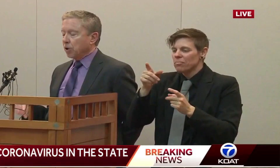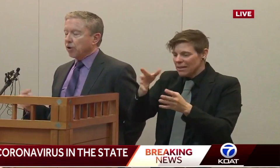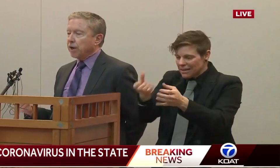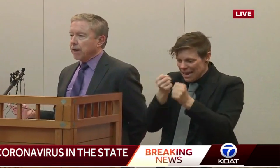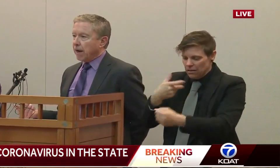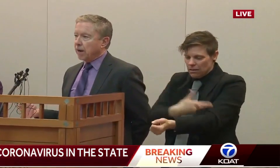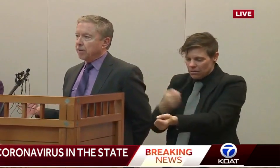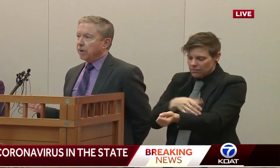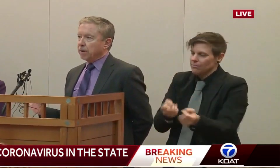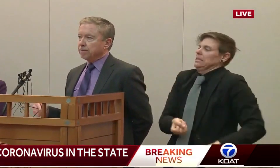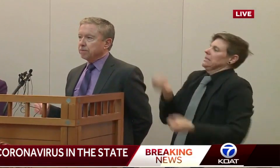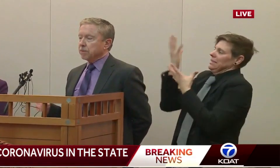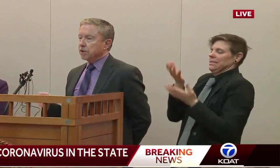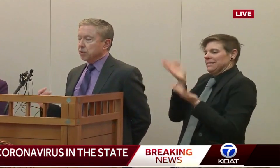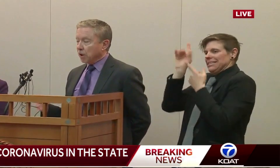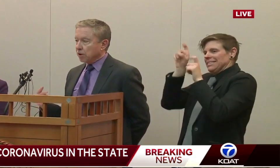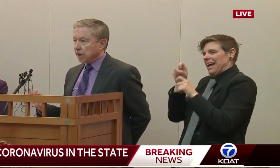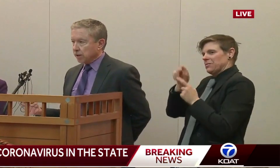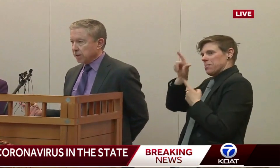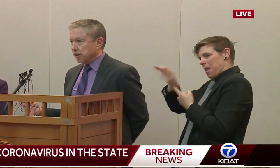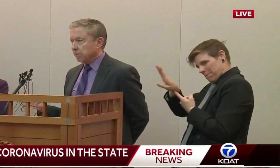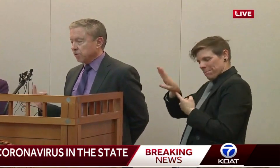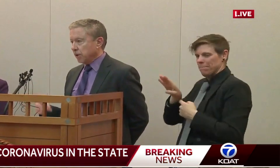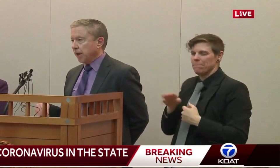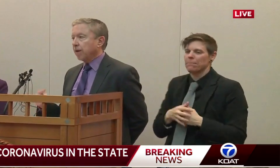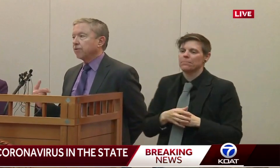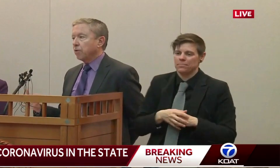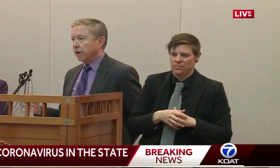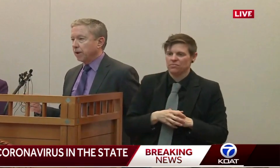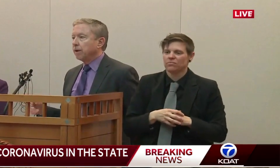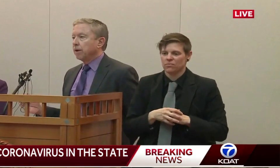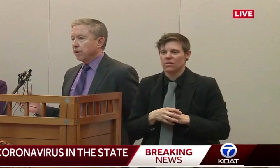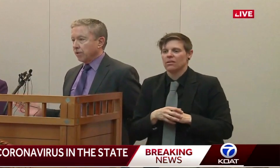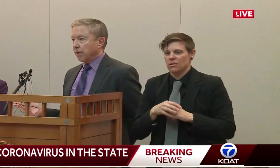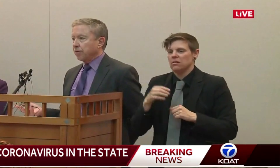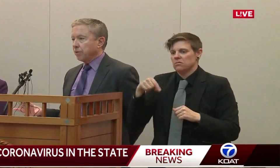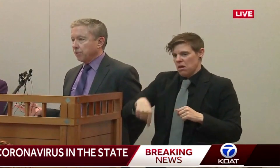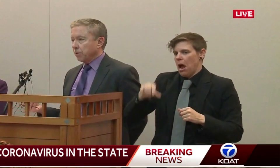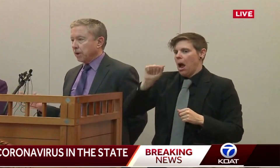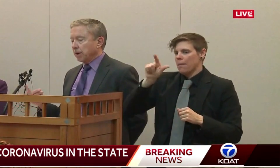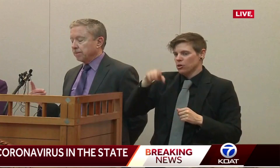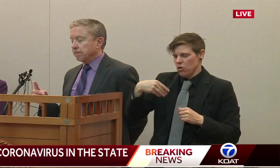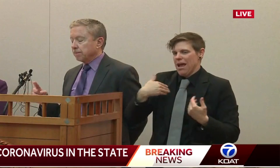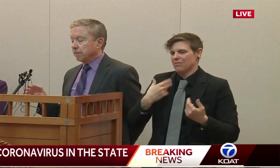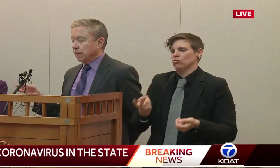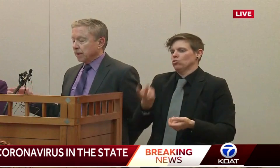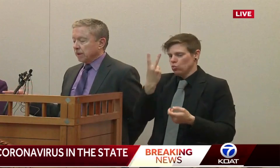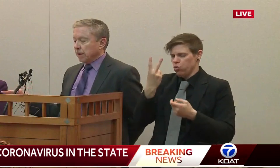in Albuquerque now, two large health systems, one has one drive-through